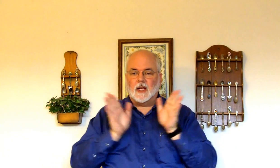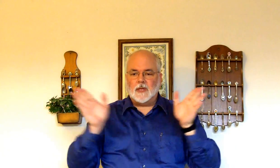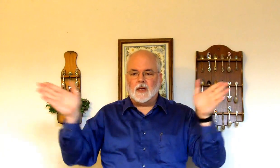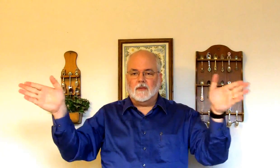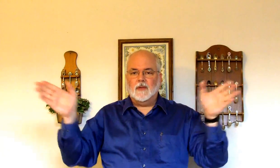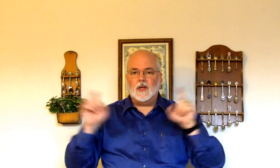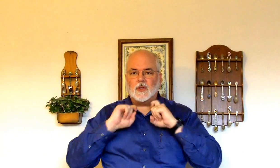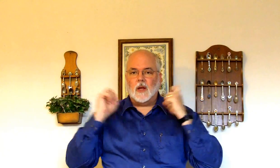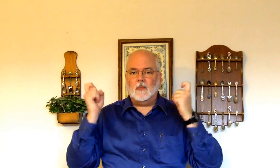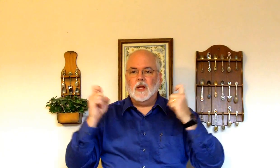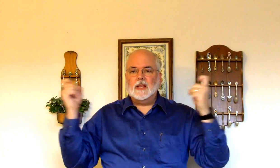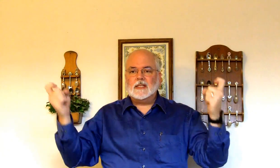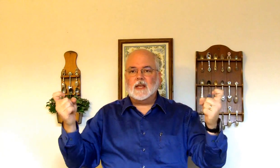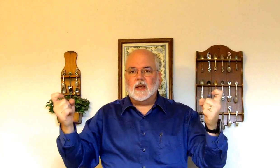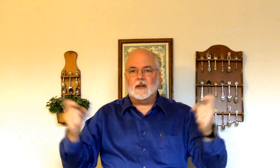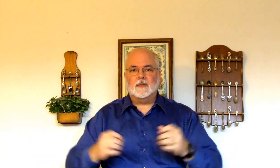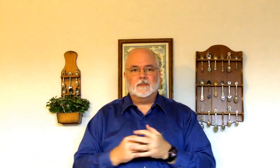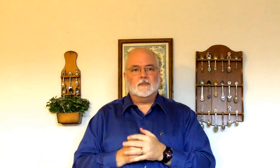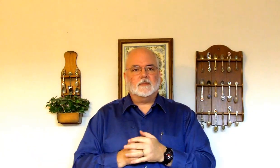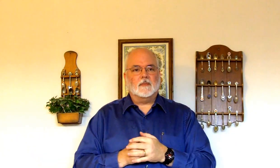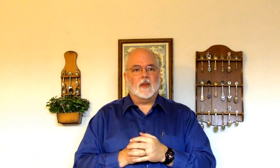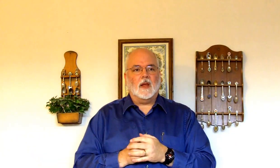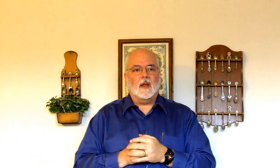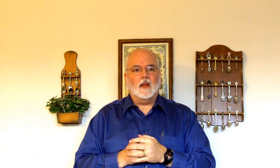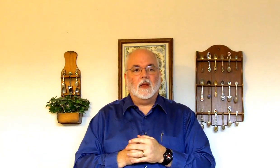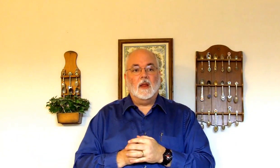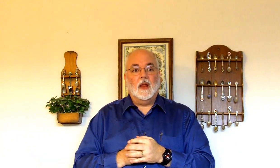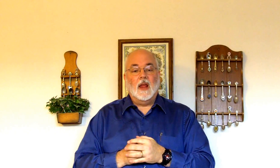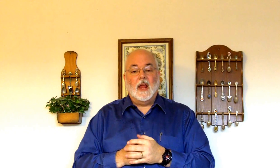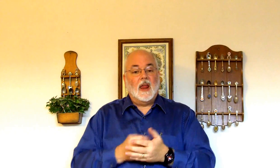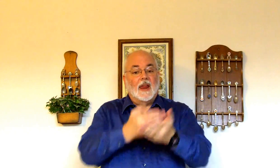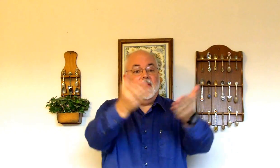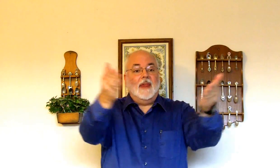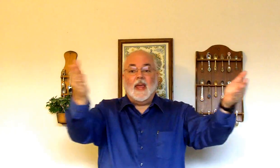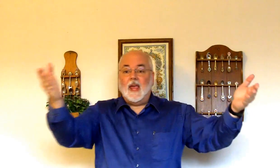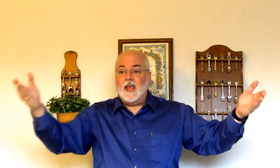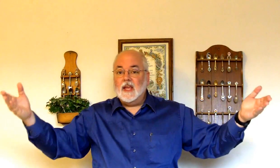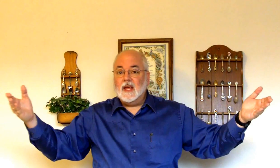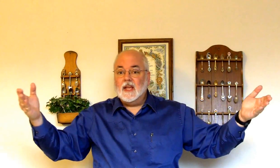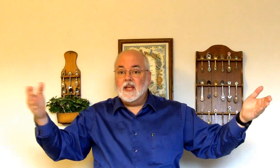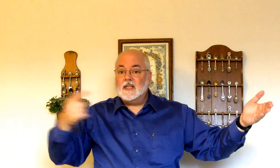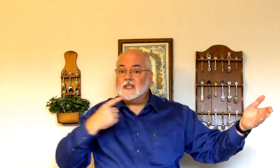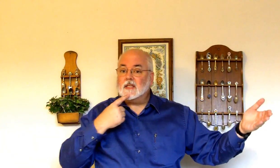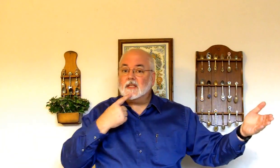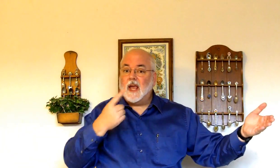comes out in a V shape. Sin. Okay. They. Said.